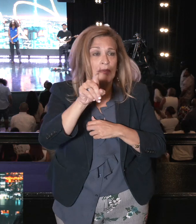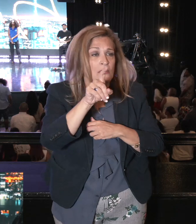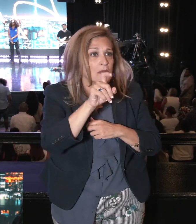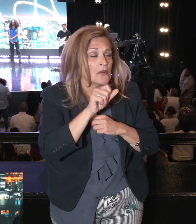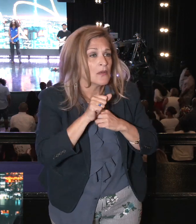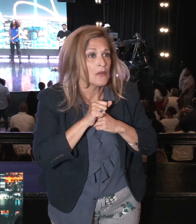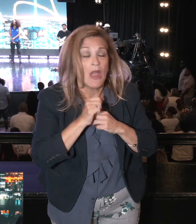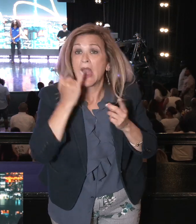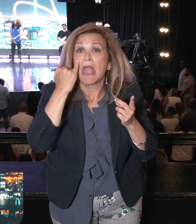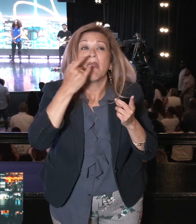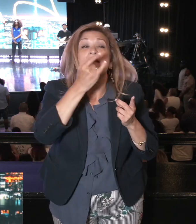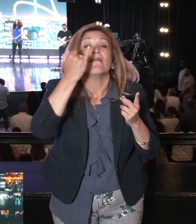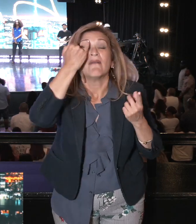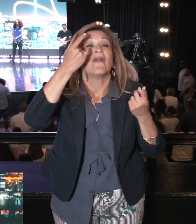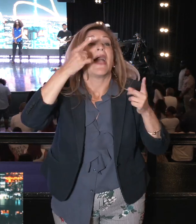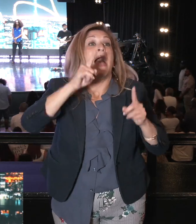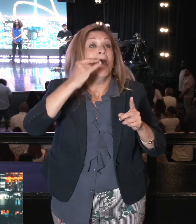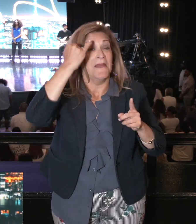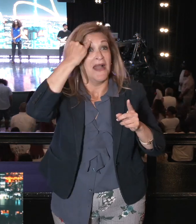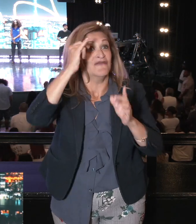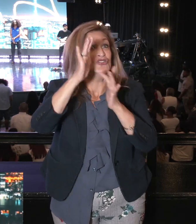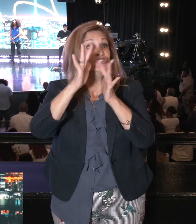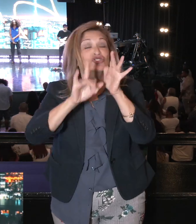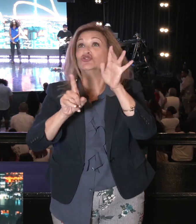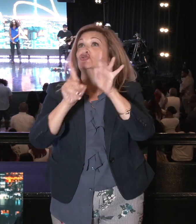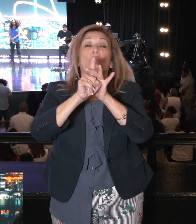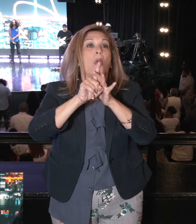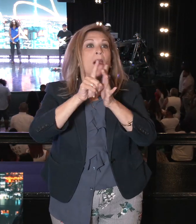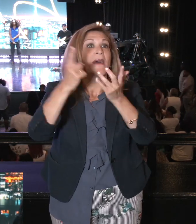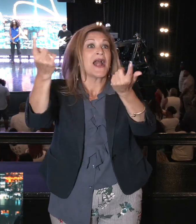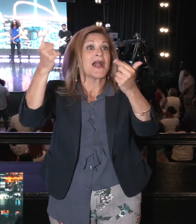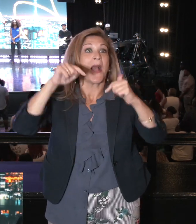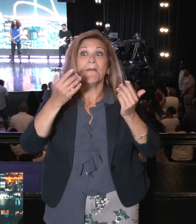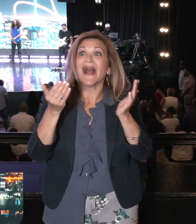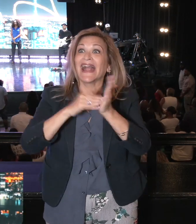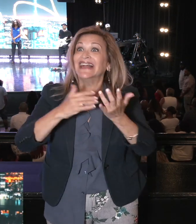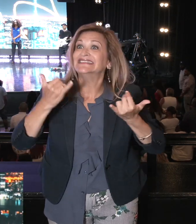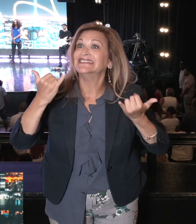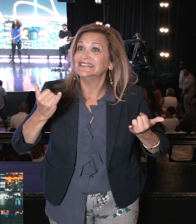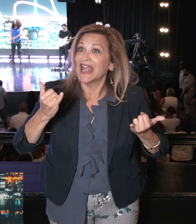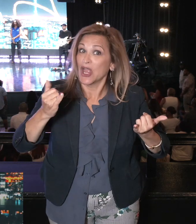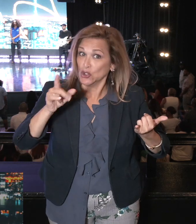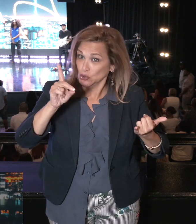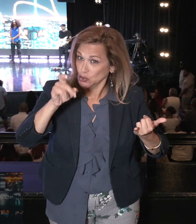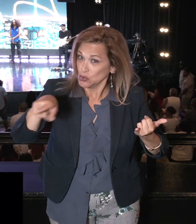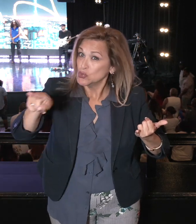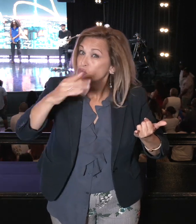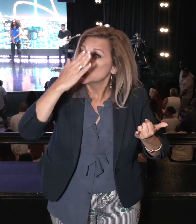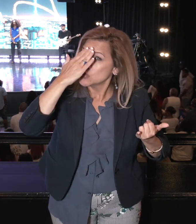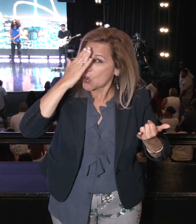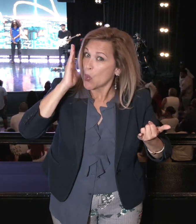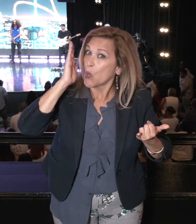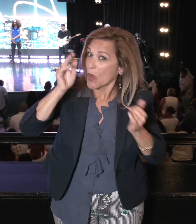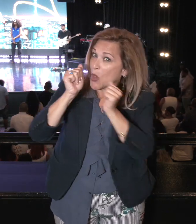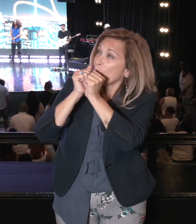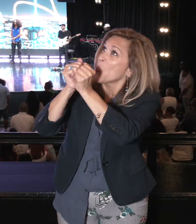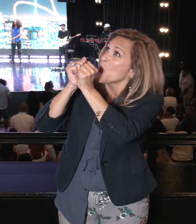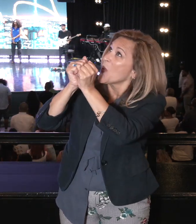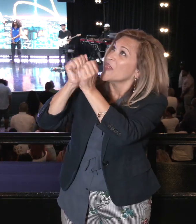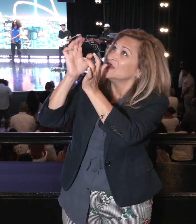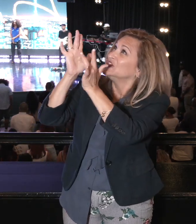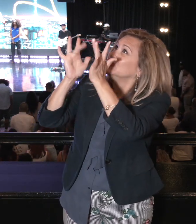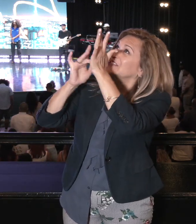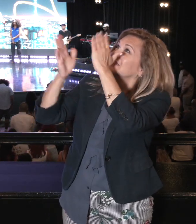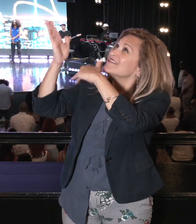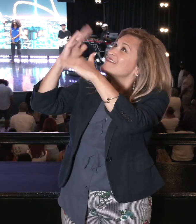And if he was to come back today, we would know that where we would be with him forever. Amen. Amen. Thank you.